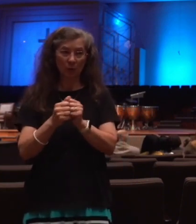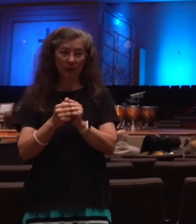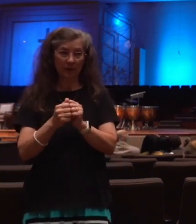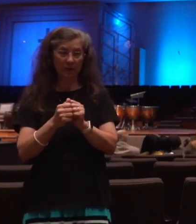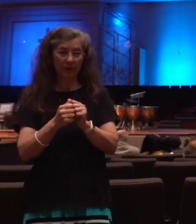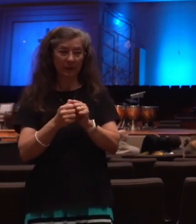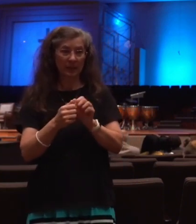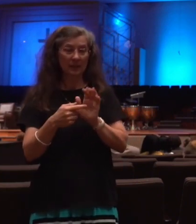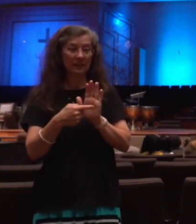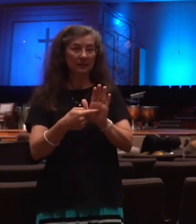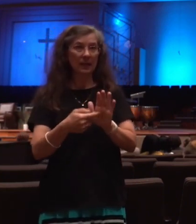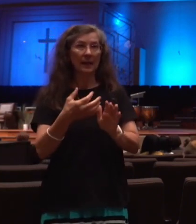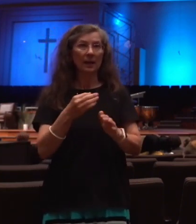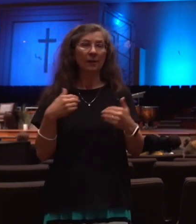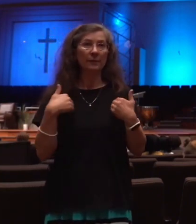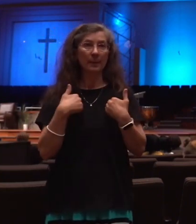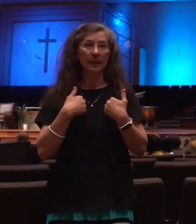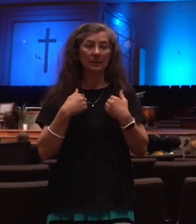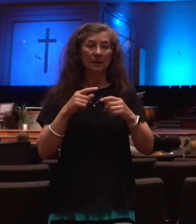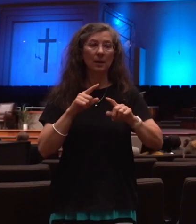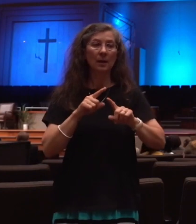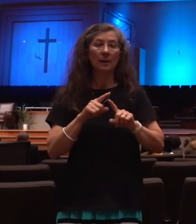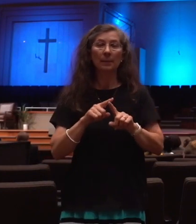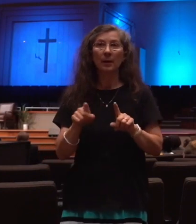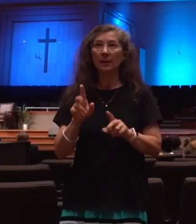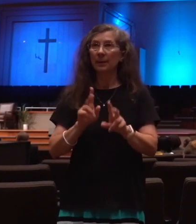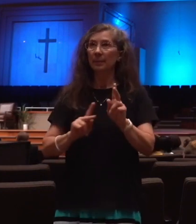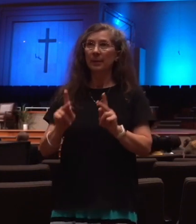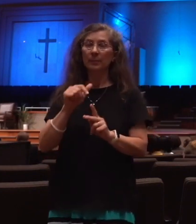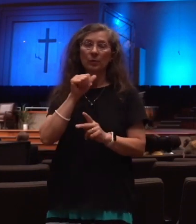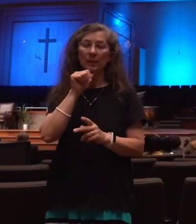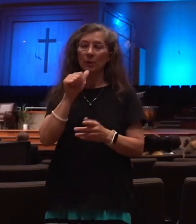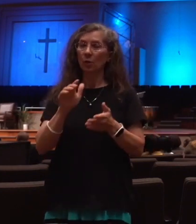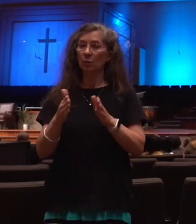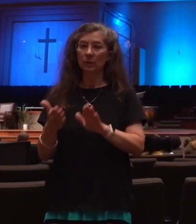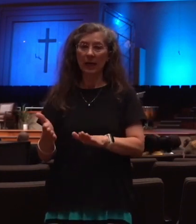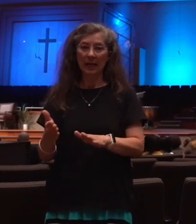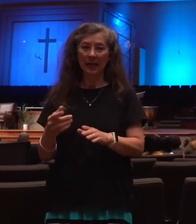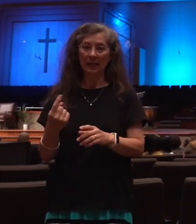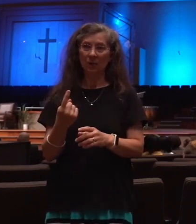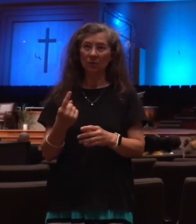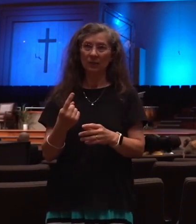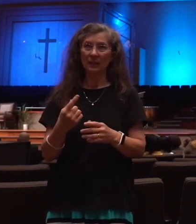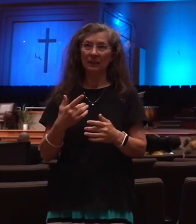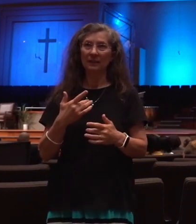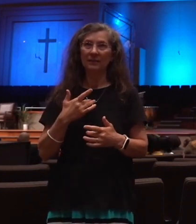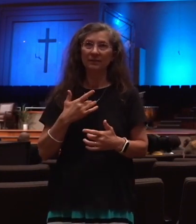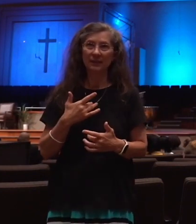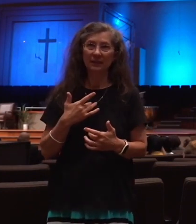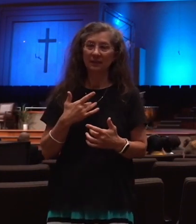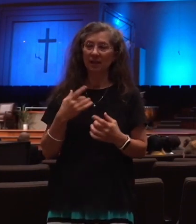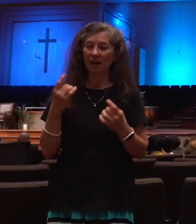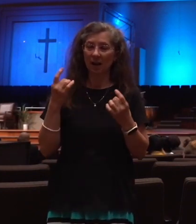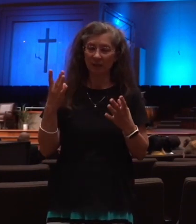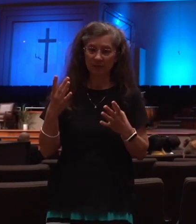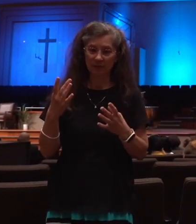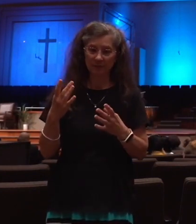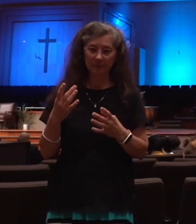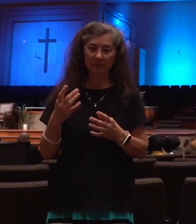but they can't die from it. They're just tormented with it. Then they get sores